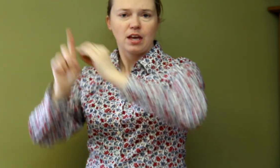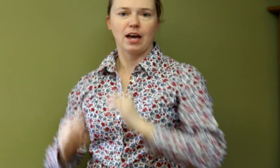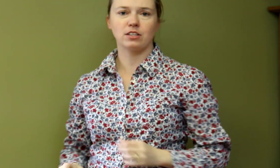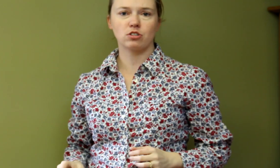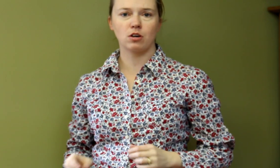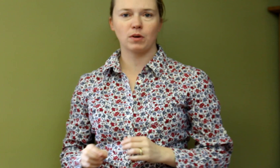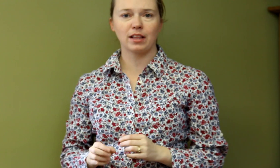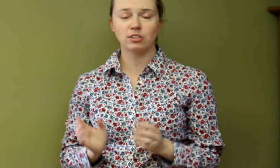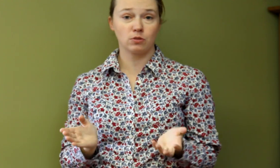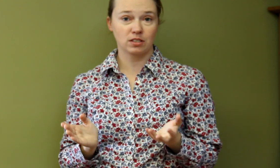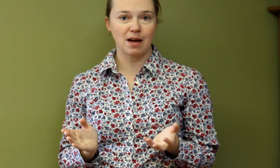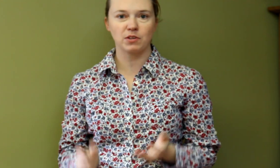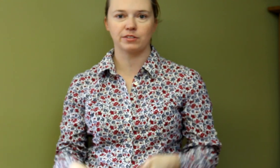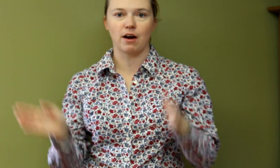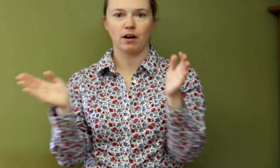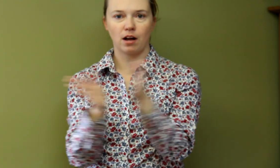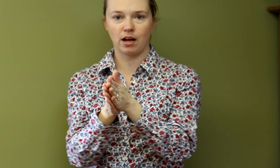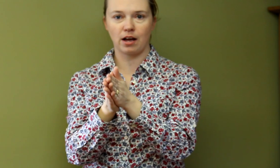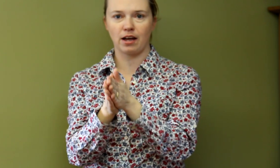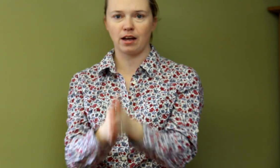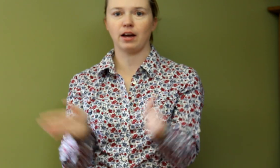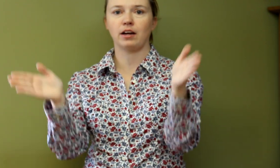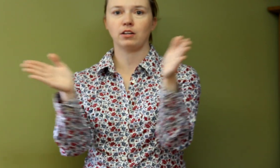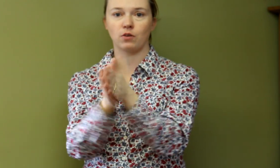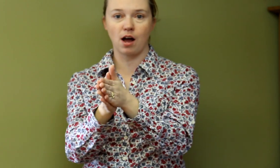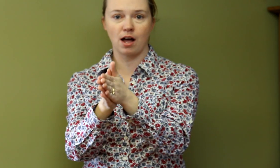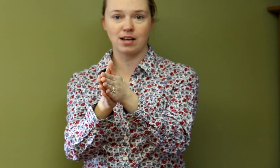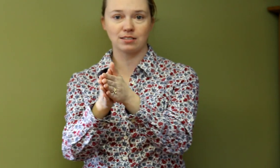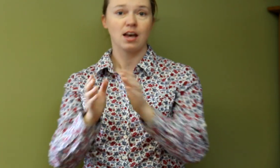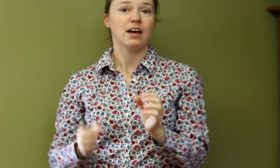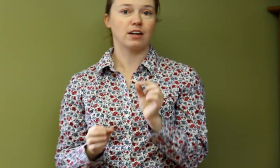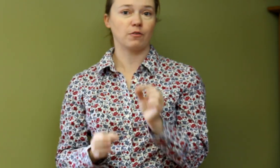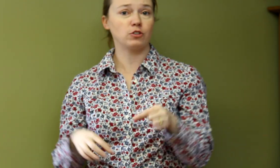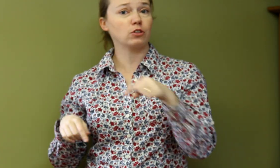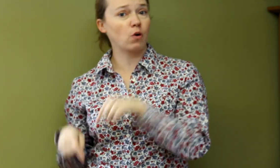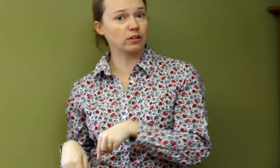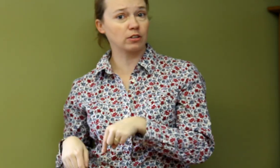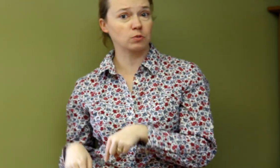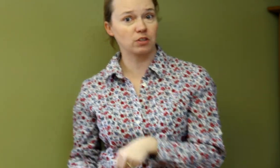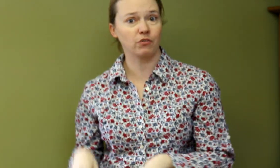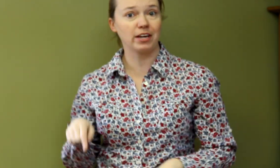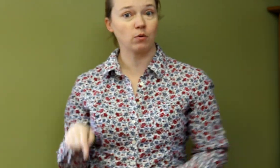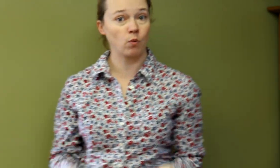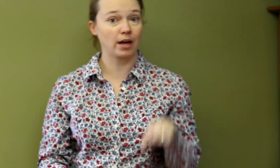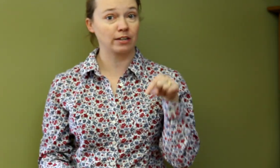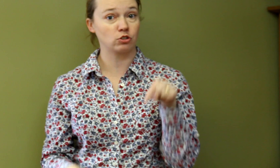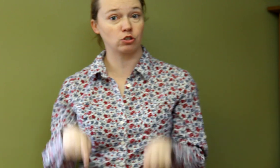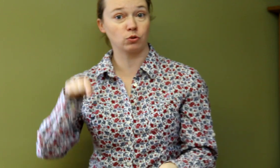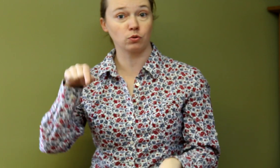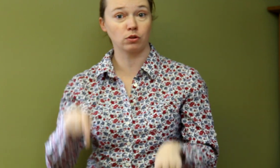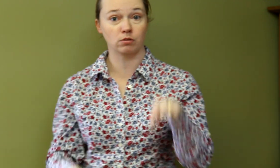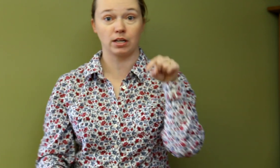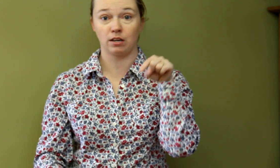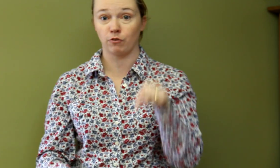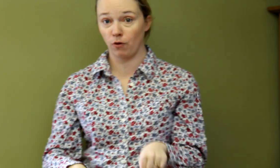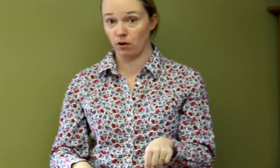And so what I like to do is clap those out. Hot, cross. Now if you do the quarter notes with your feet, one, two, three, four,